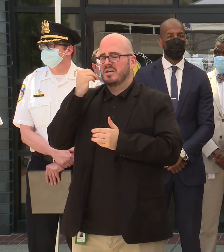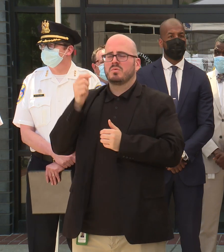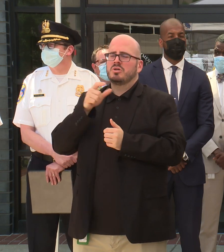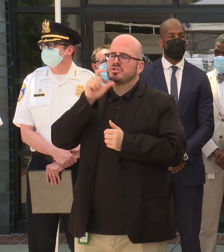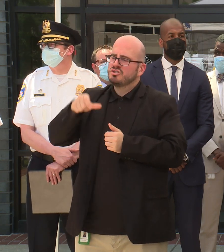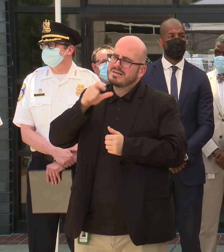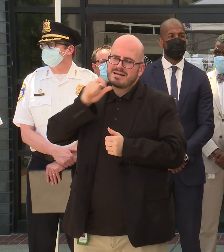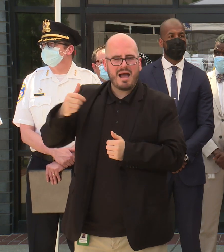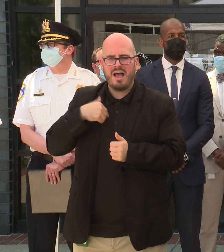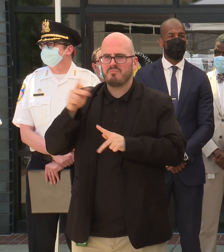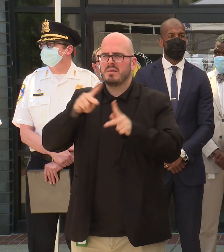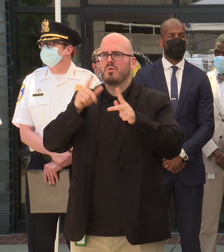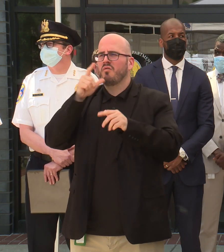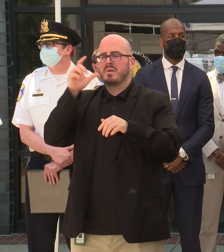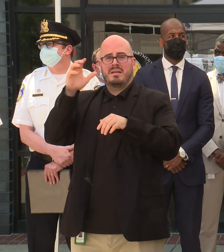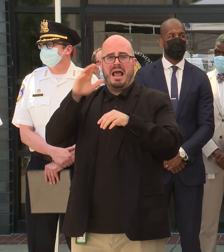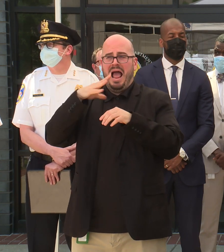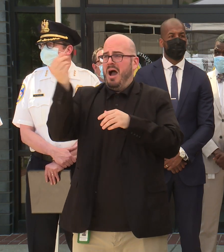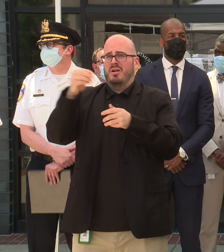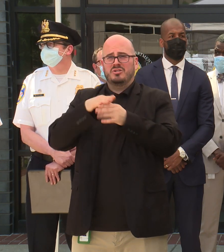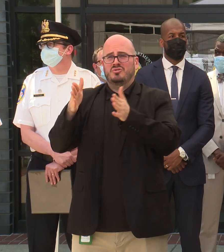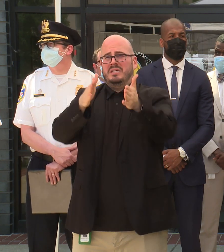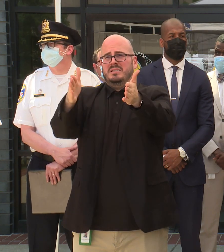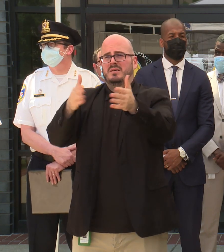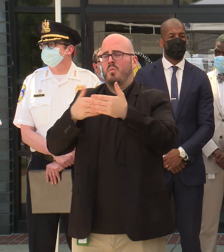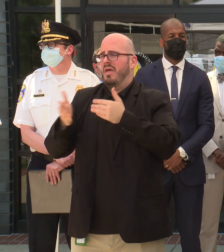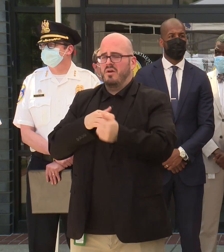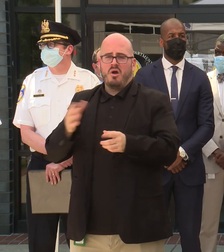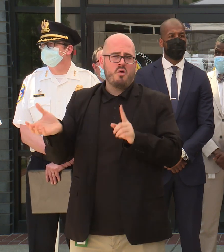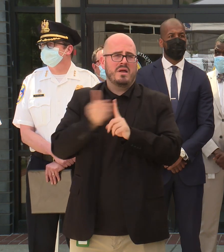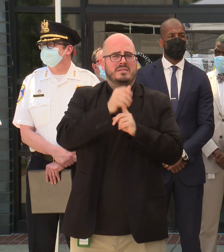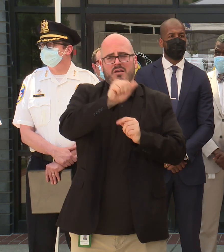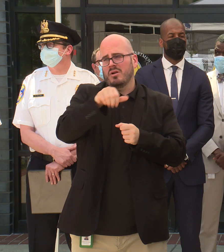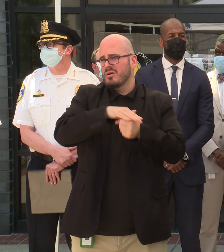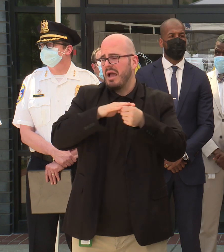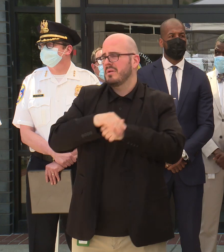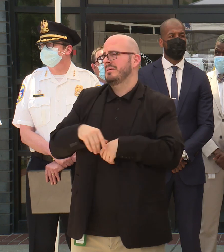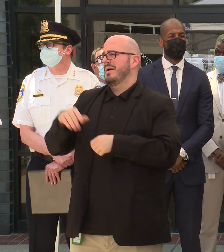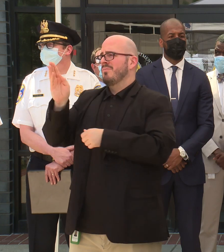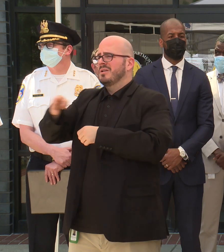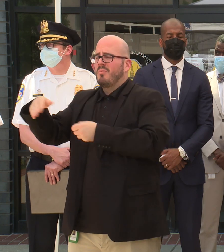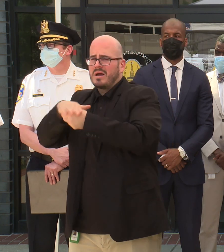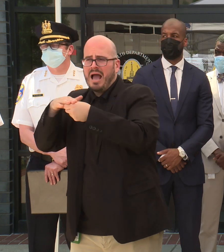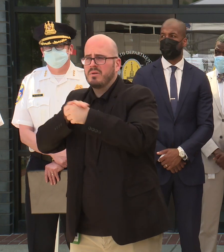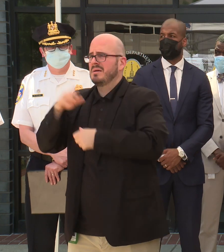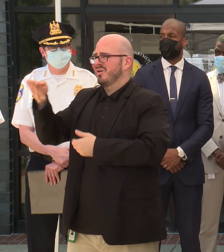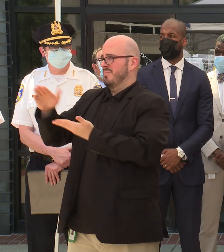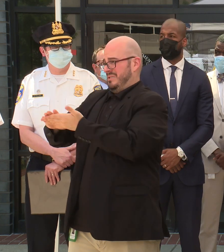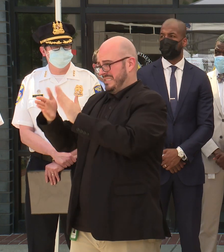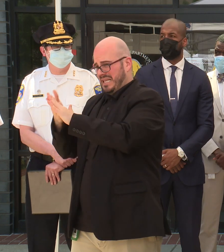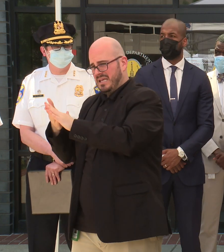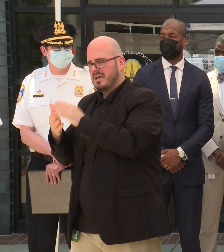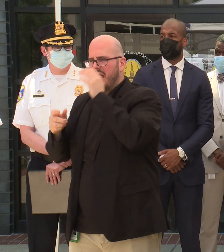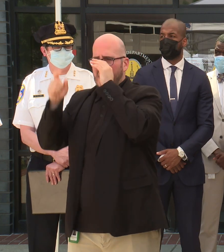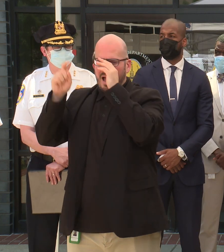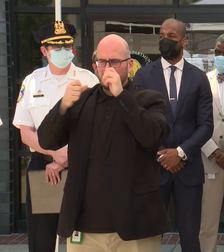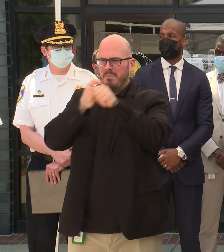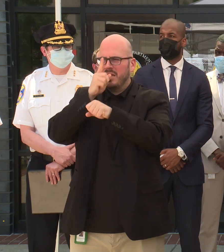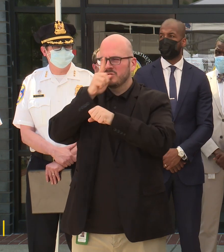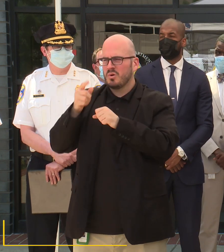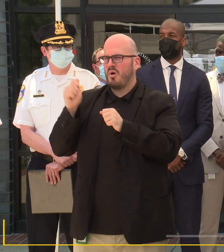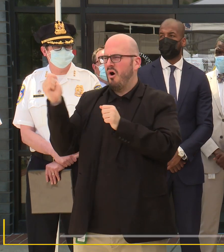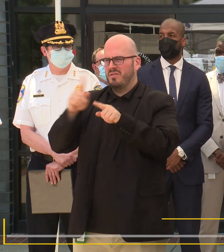the streets, out on the streets anywhere, whether it was arrest in Baltimore City, Anne Arundel County, Baltimore County. We have to make sure that the systems are talking